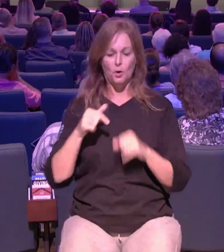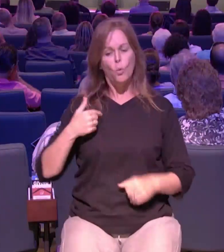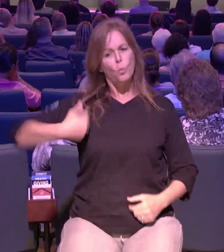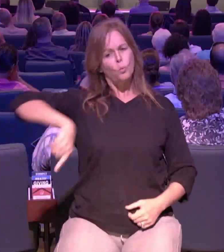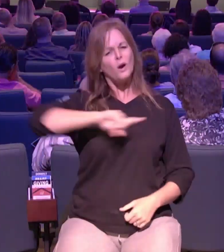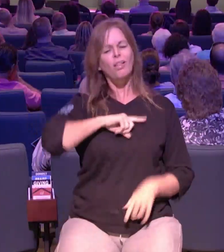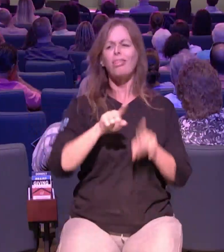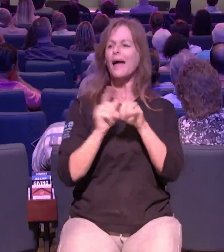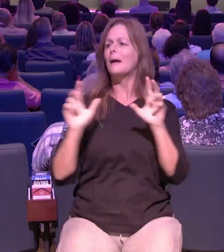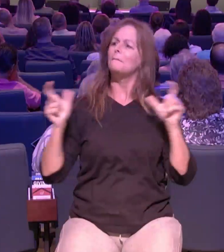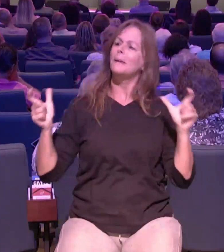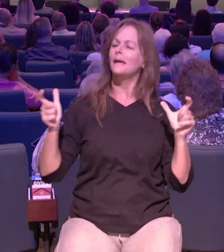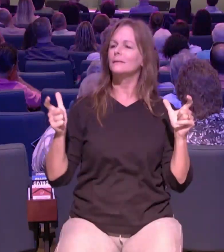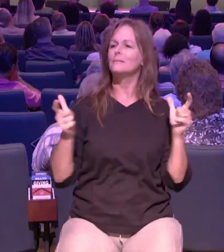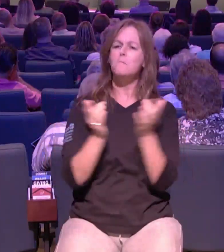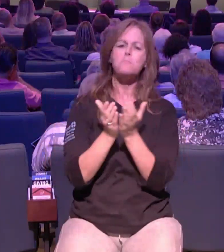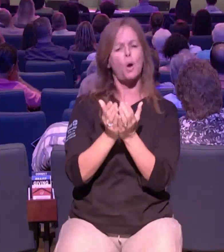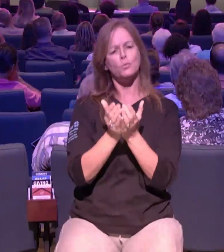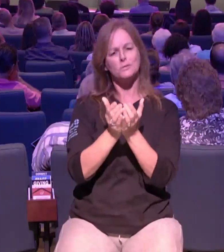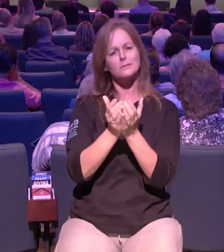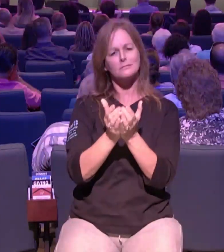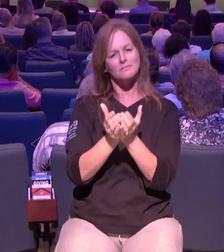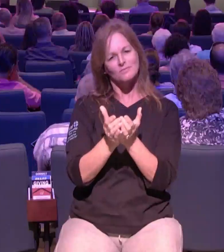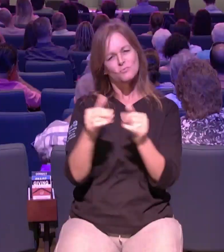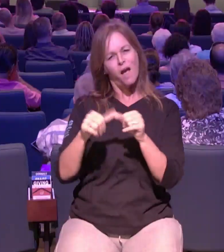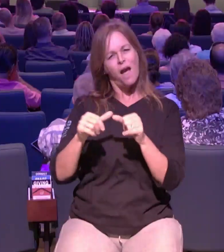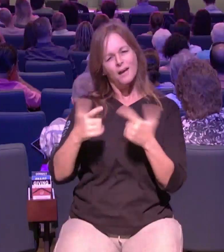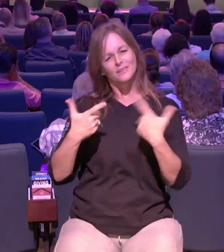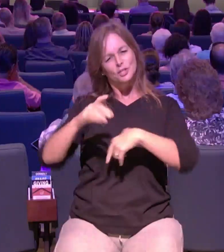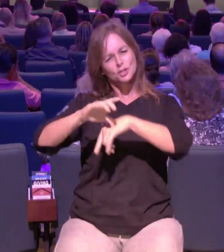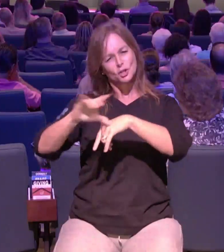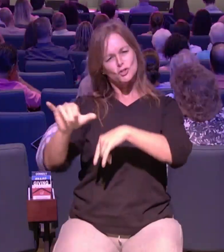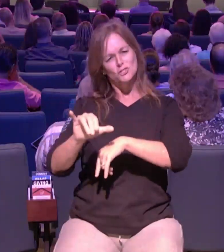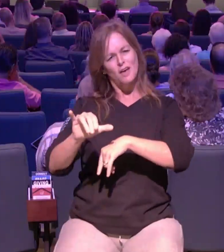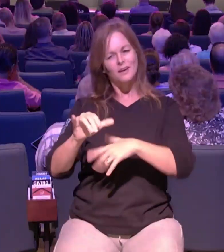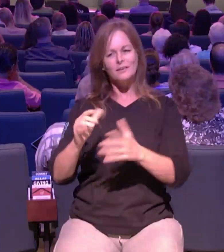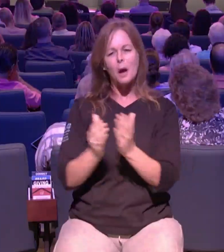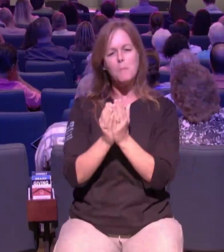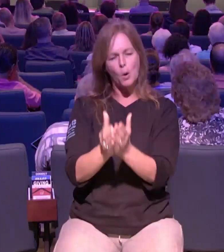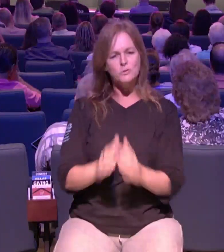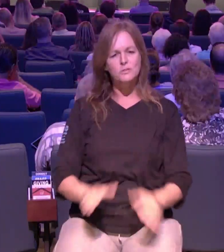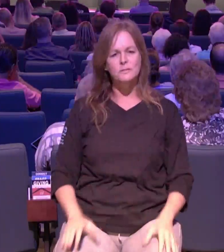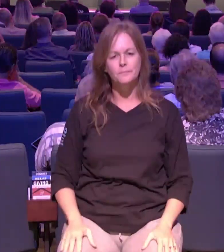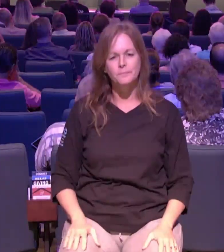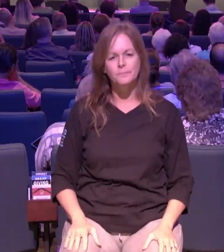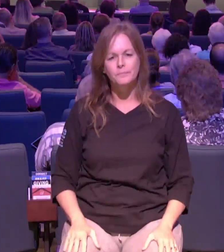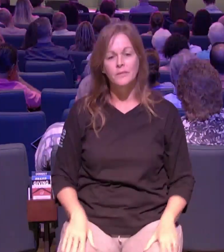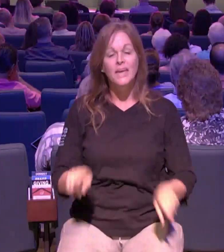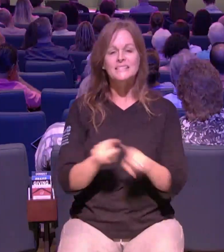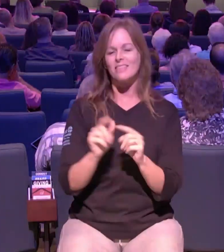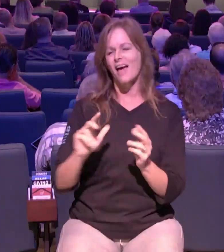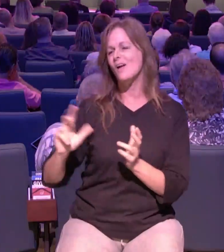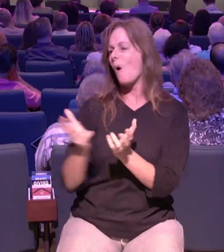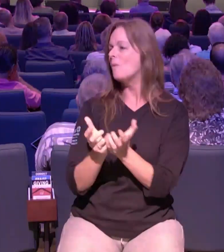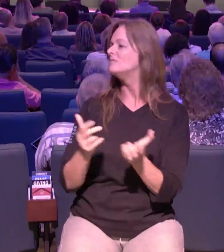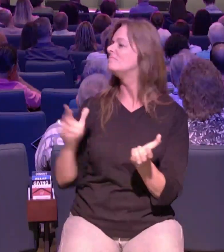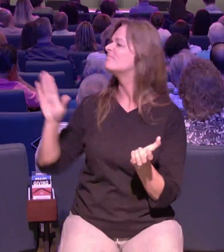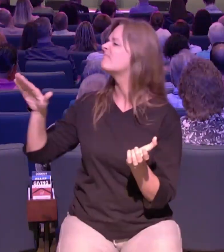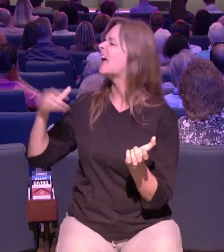battleship on mission we got a purpose and a mission that is given to us by god so you are an important part of that